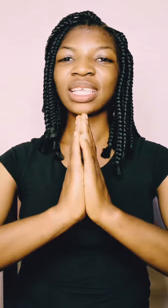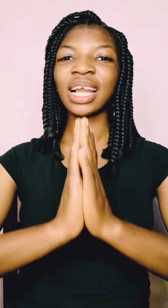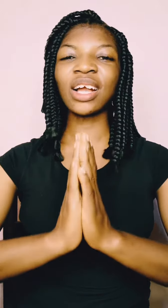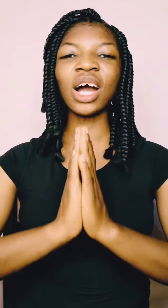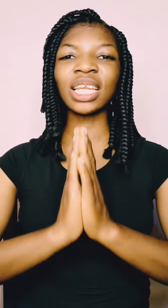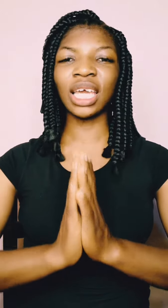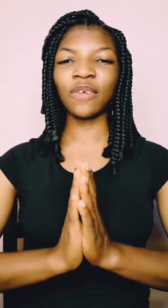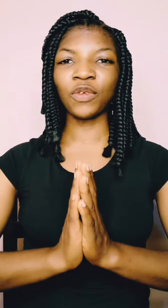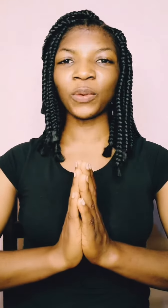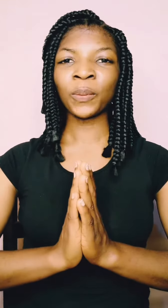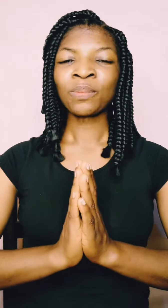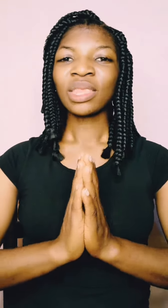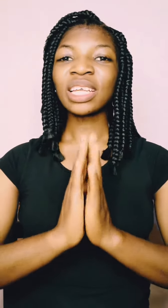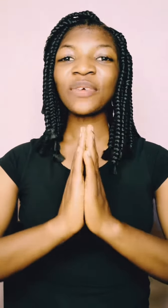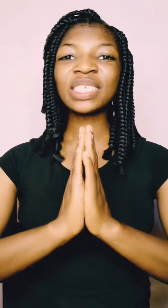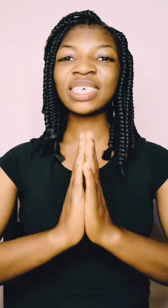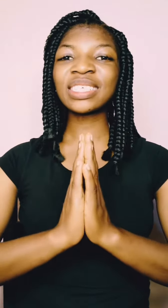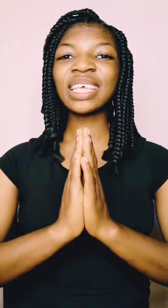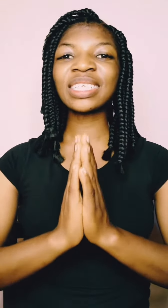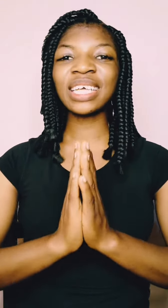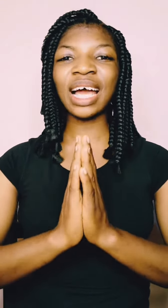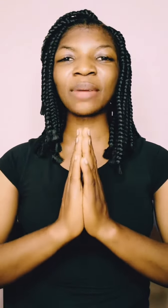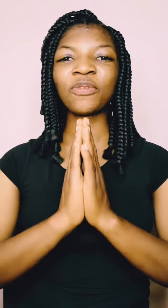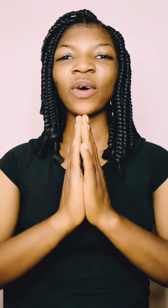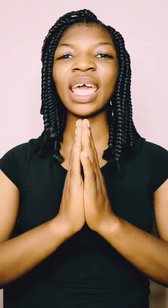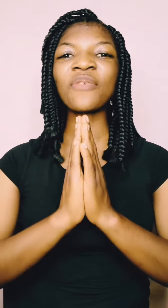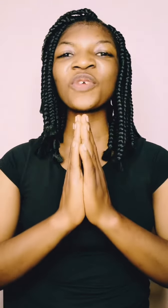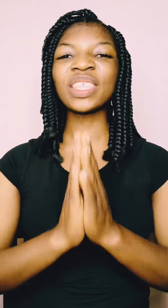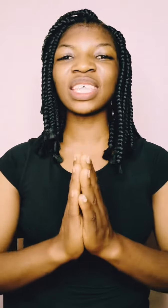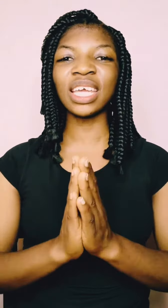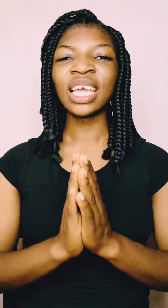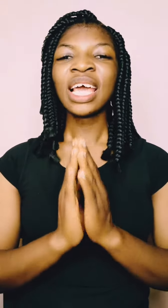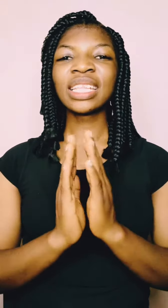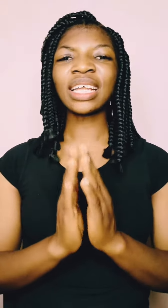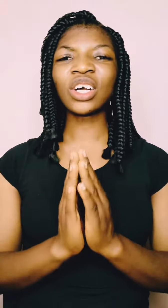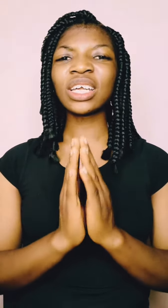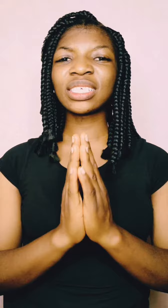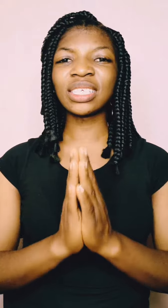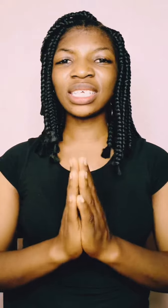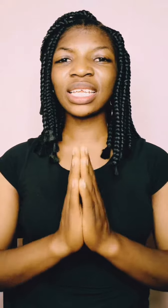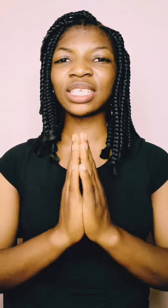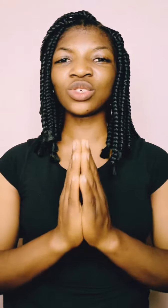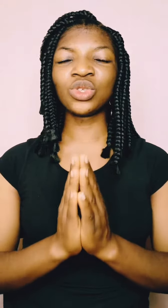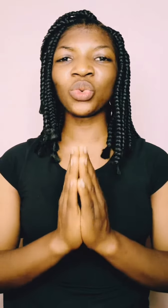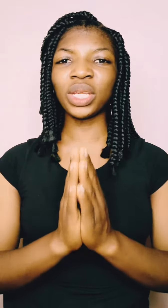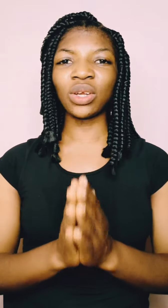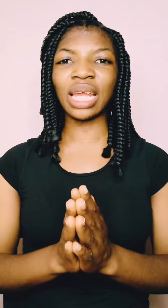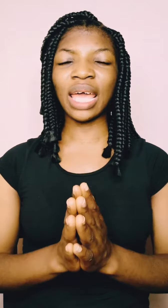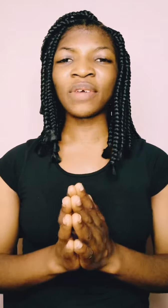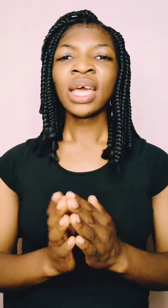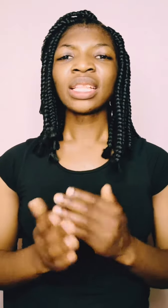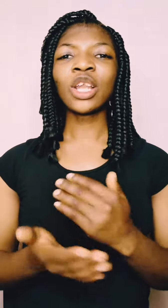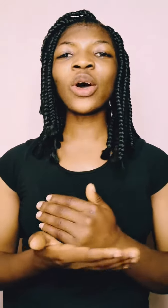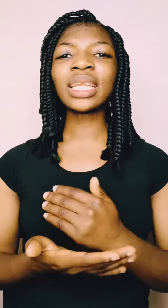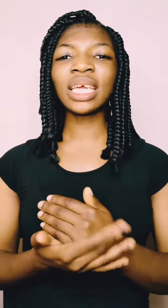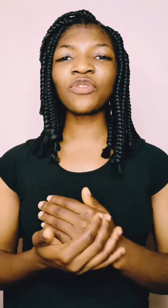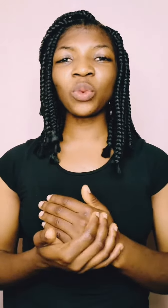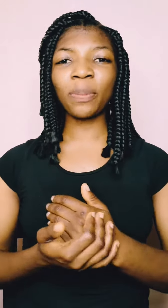that God gave you. There is a set time for everything that God has intended to do in your life. The Lord gave you a